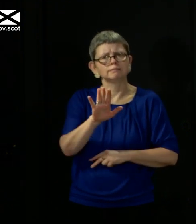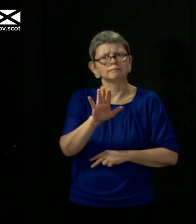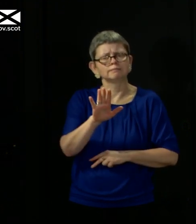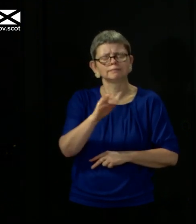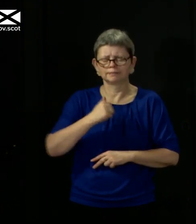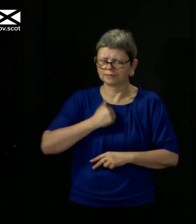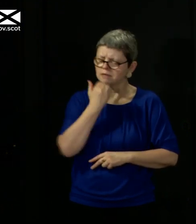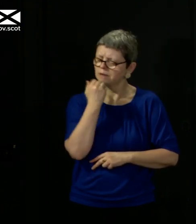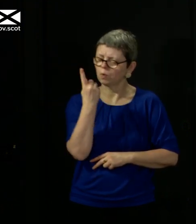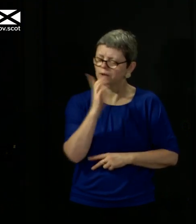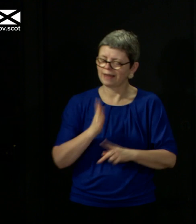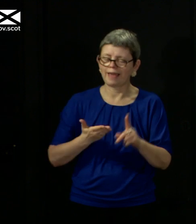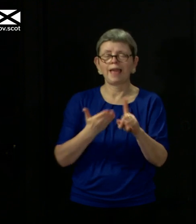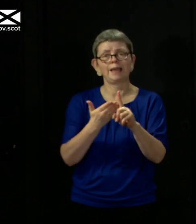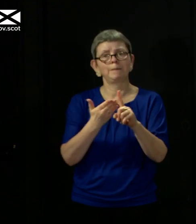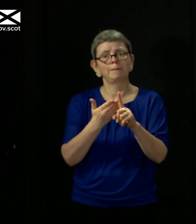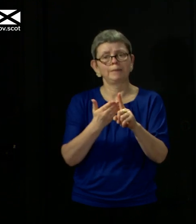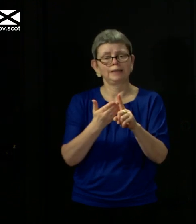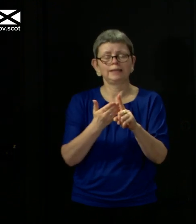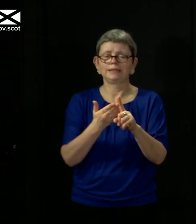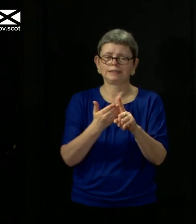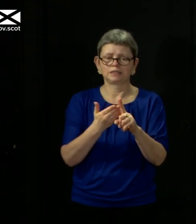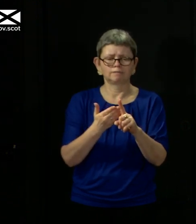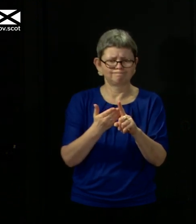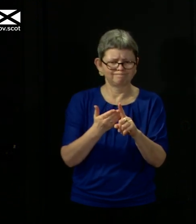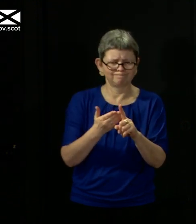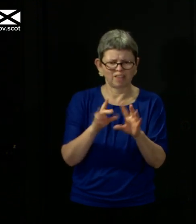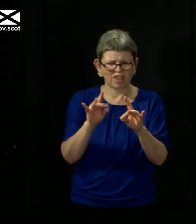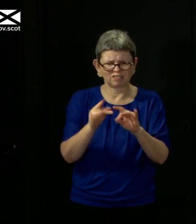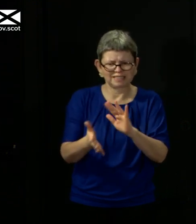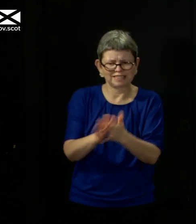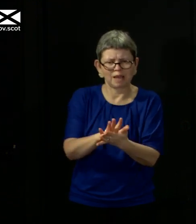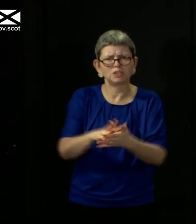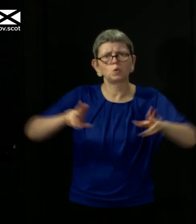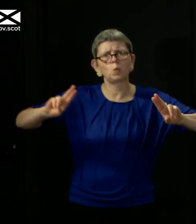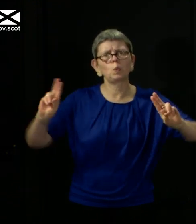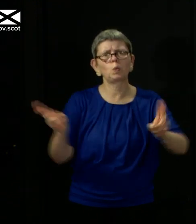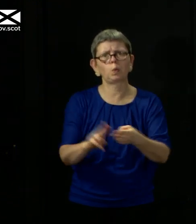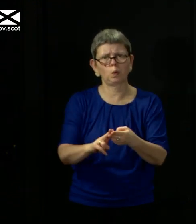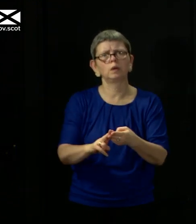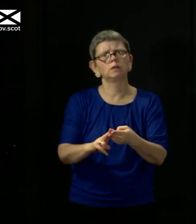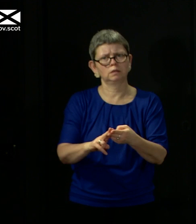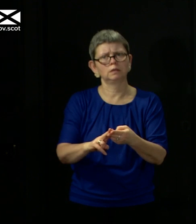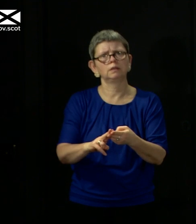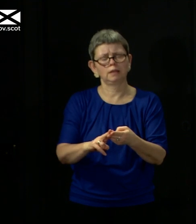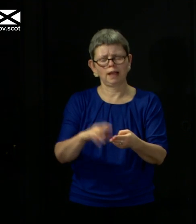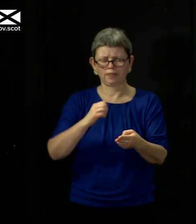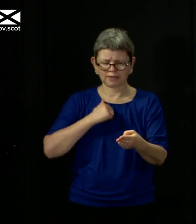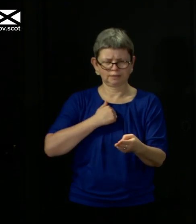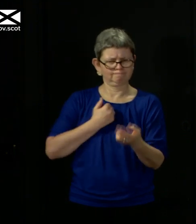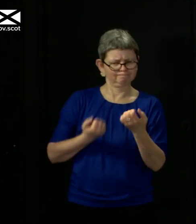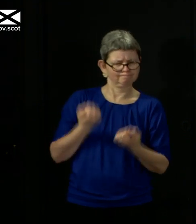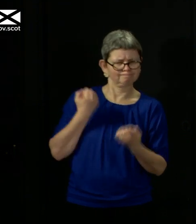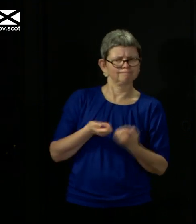the damage that this virus can do to a minimum. And I will continue to base my decisions on those considerations.